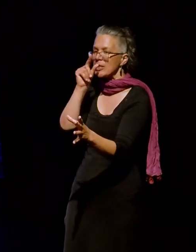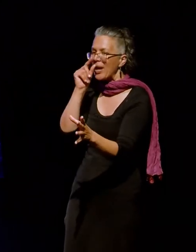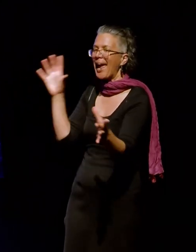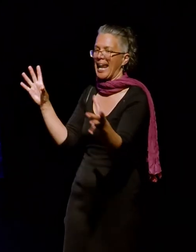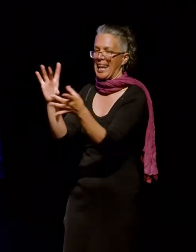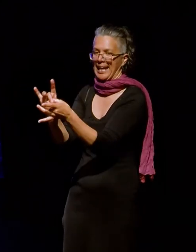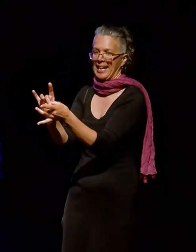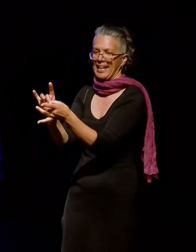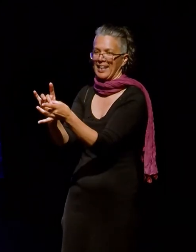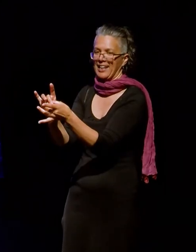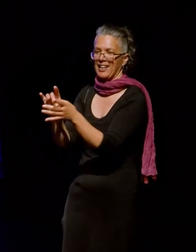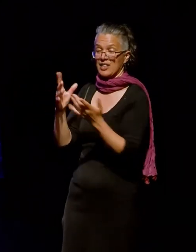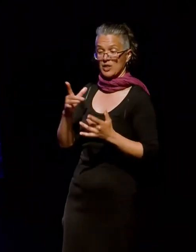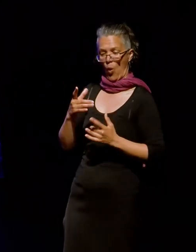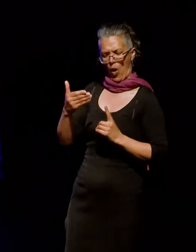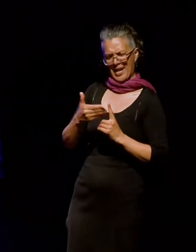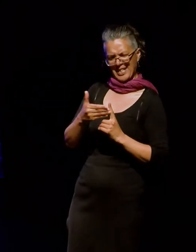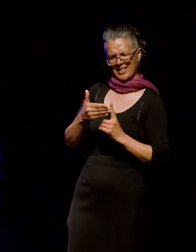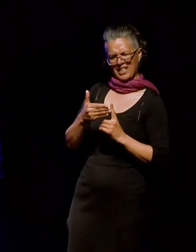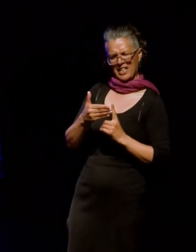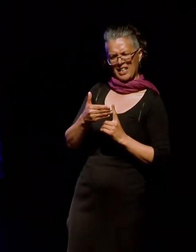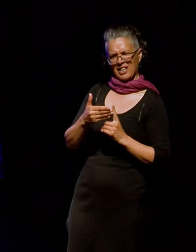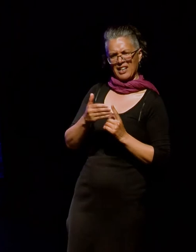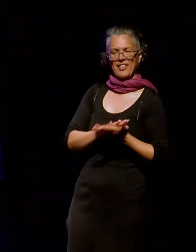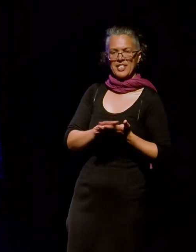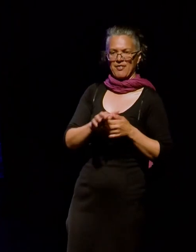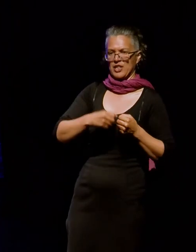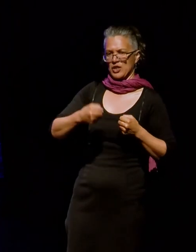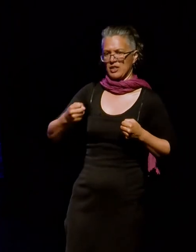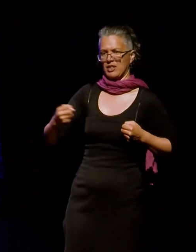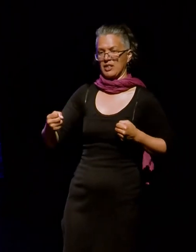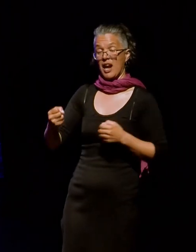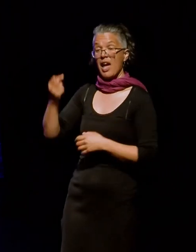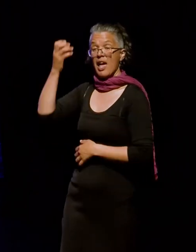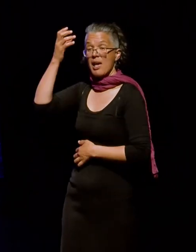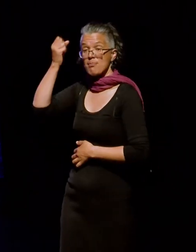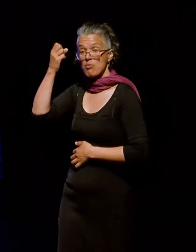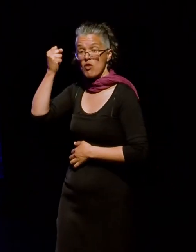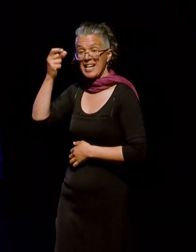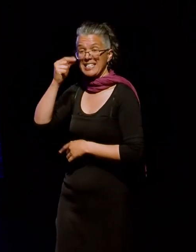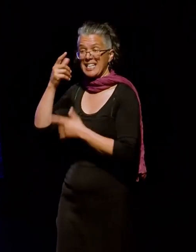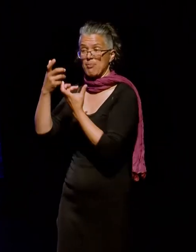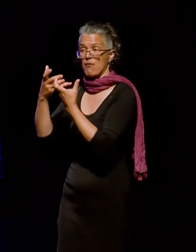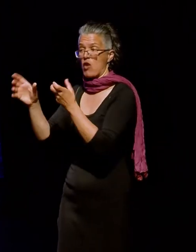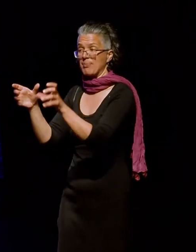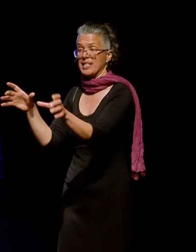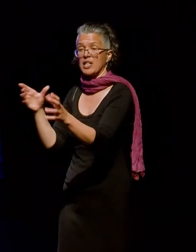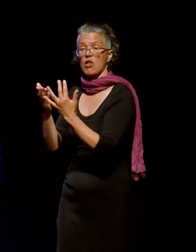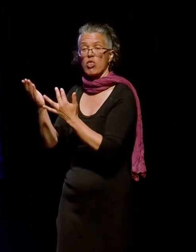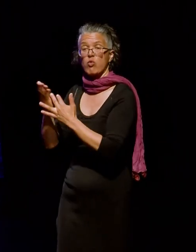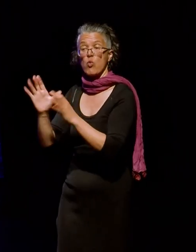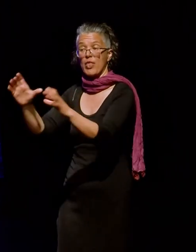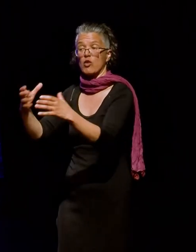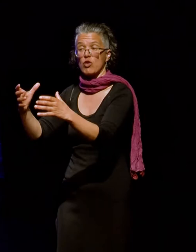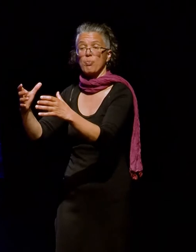extends the context of identity. Memories are also fragmented by the abandonment of groups. Added to this, it is not